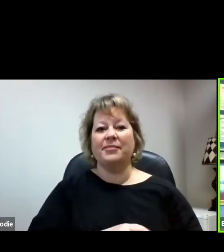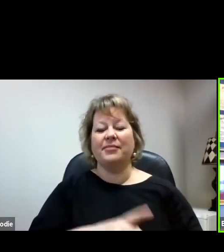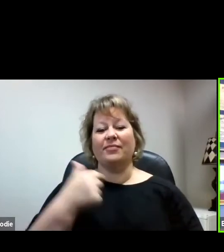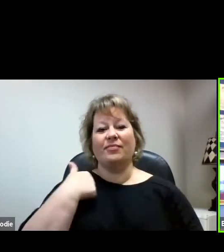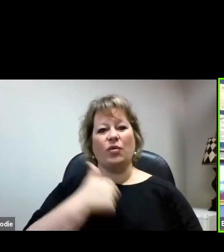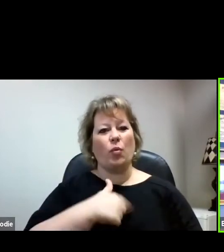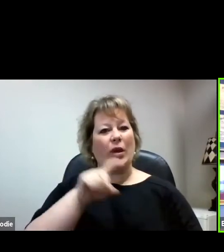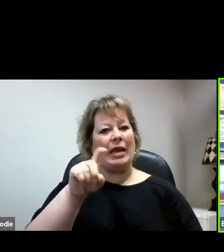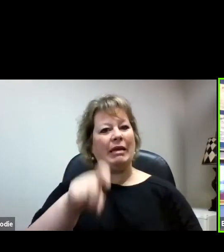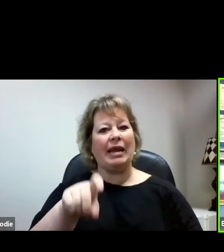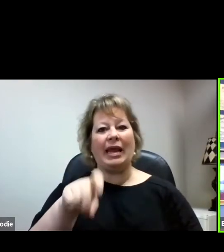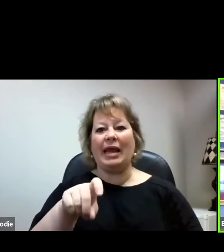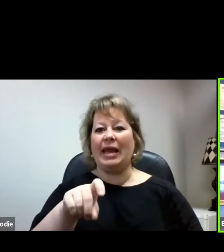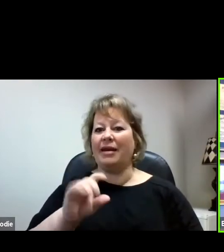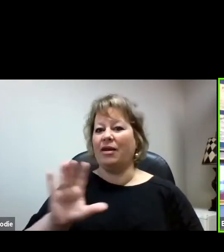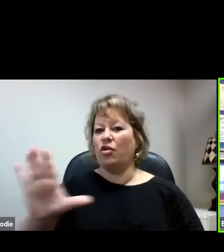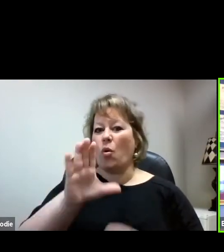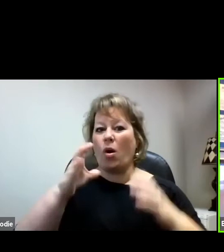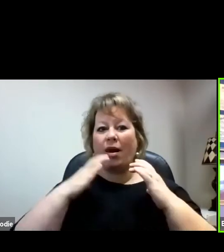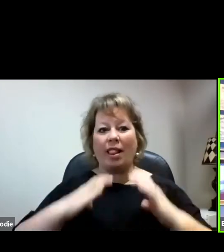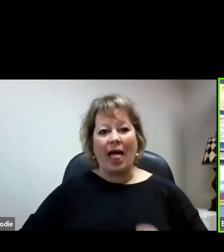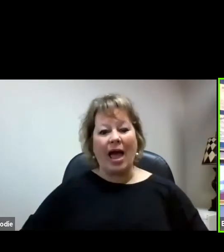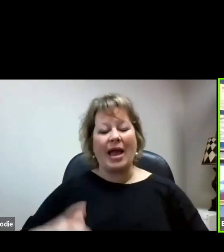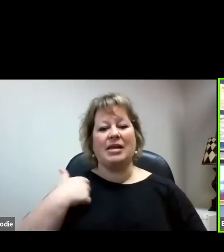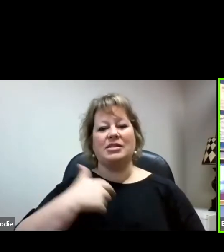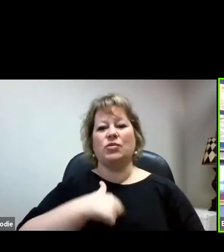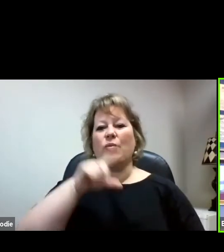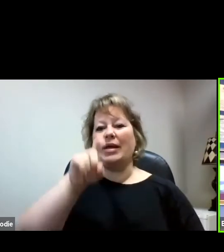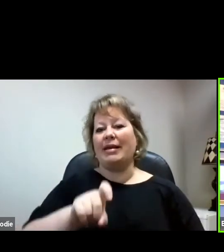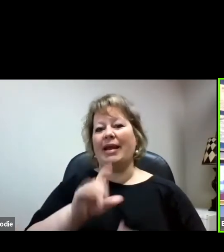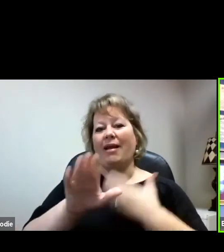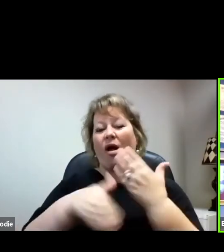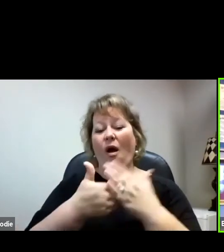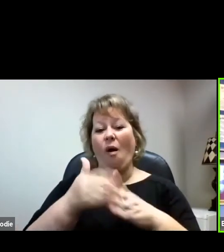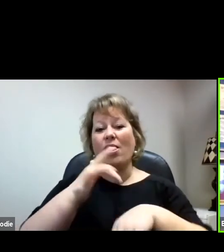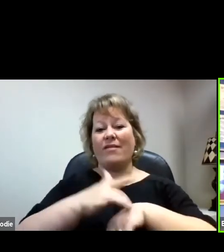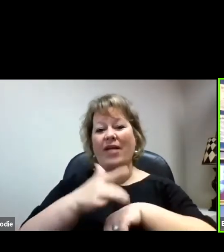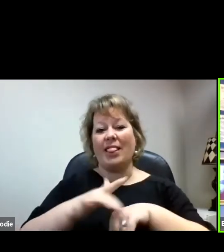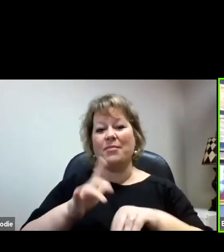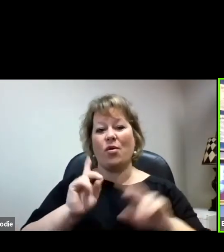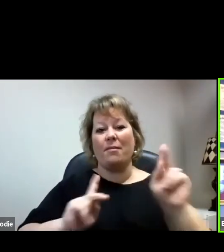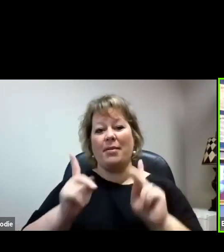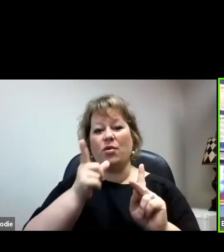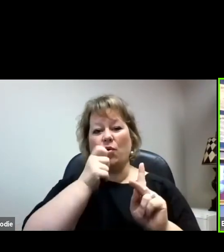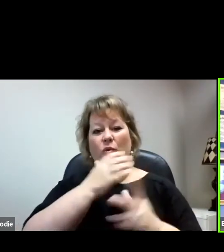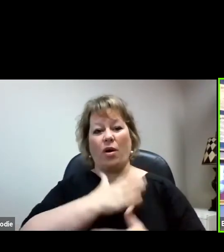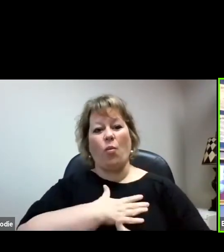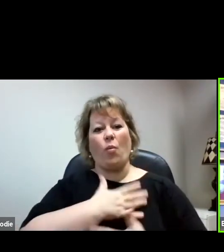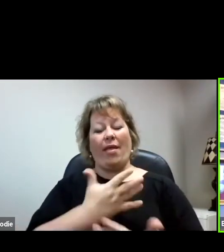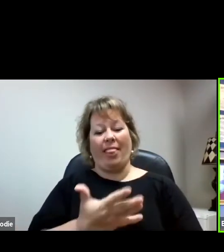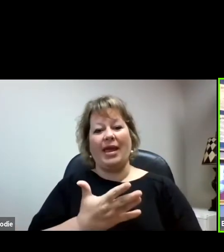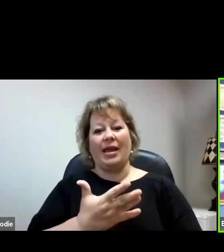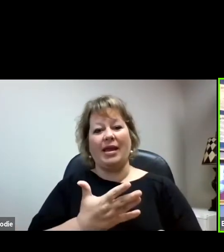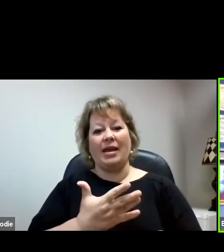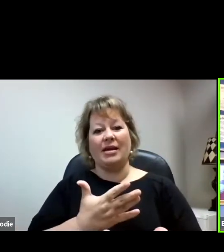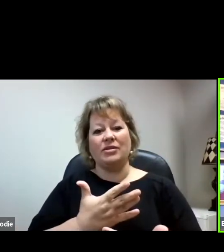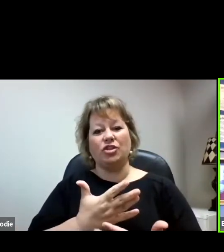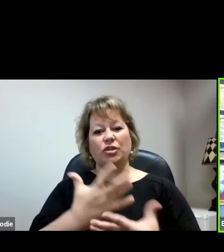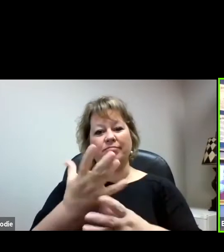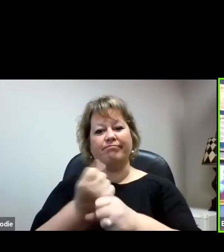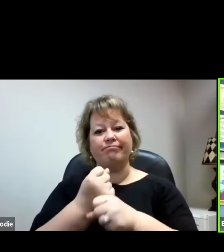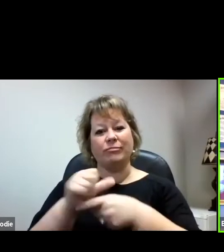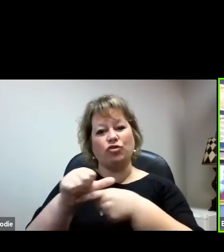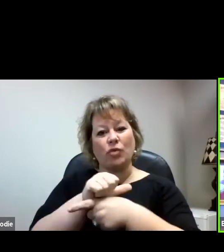your clients, we need all available people who are willing to be trained and are